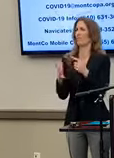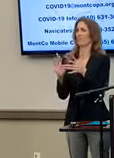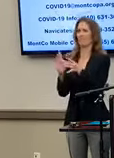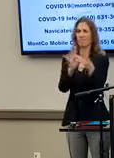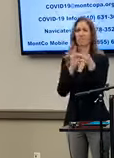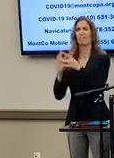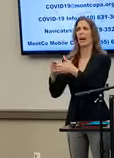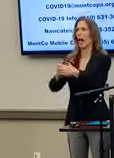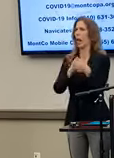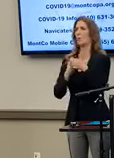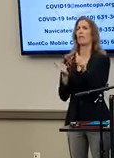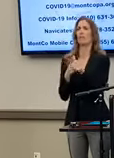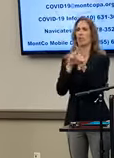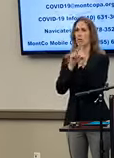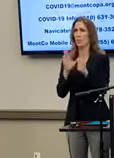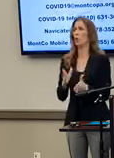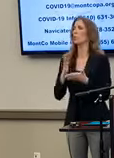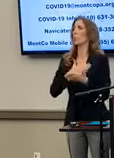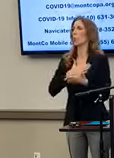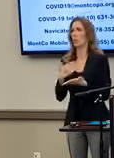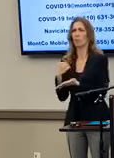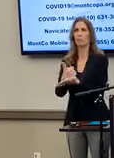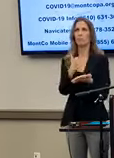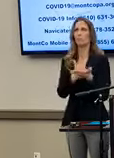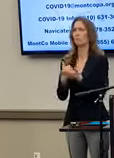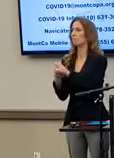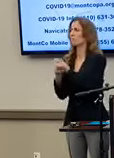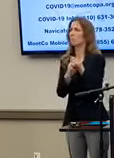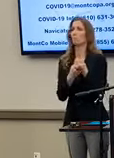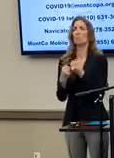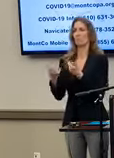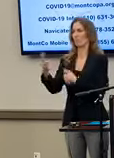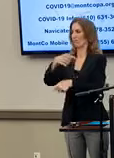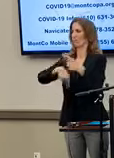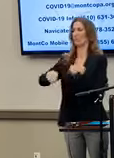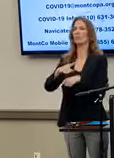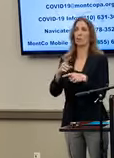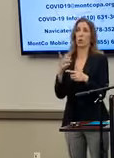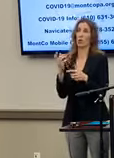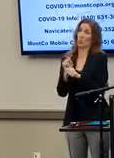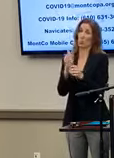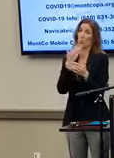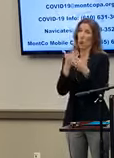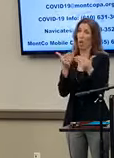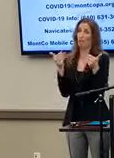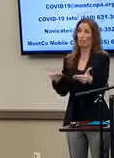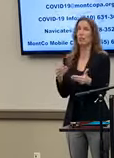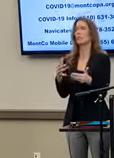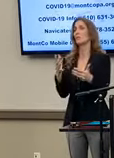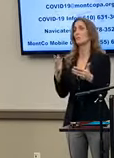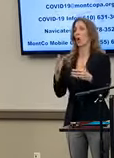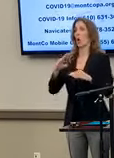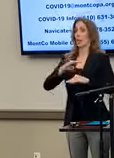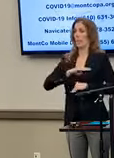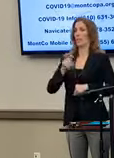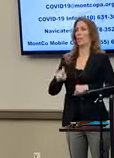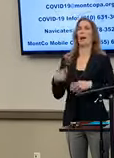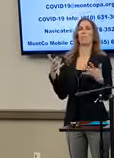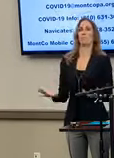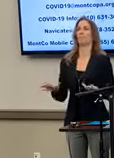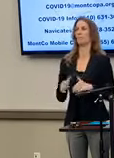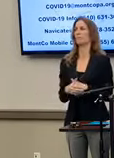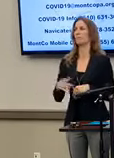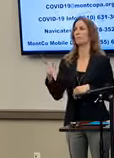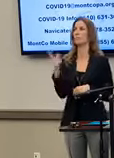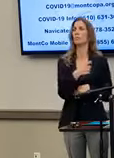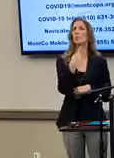collaborative group of first responders who work together well, and it is my understanding that all needs are being met. Can you